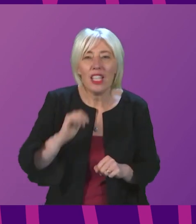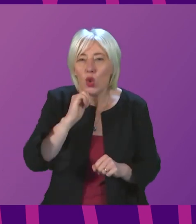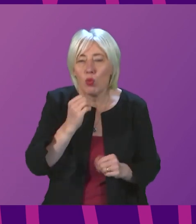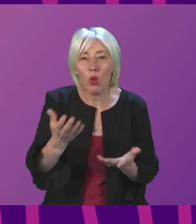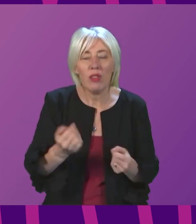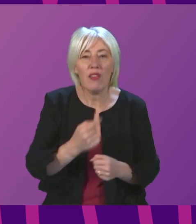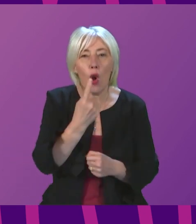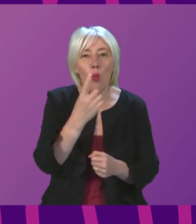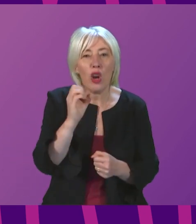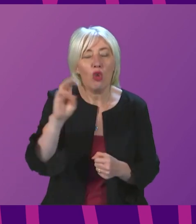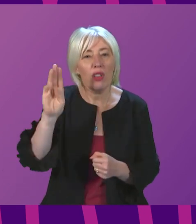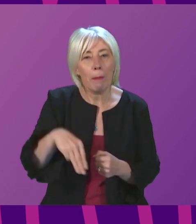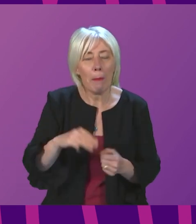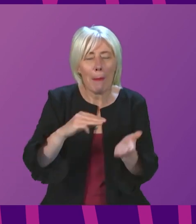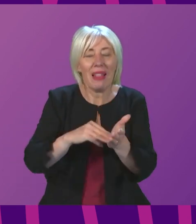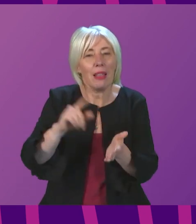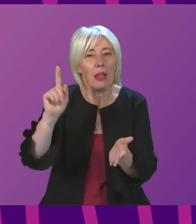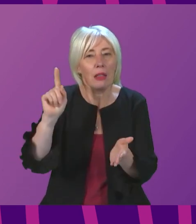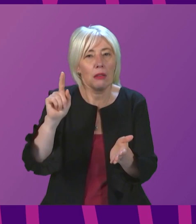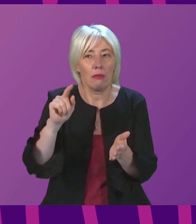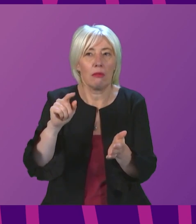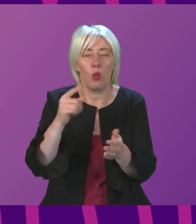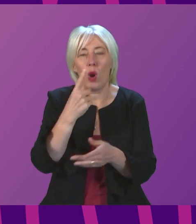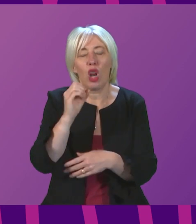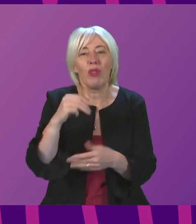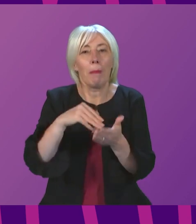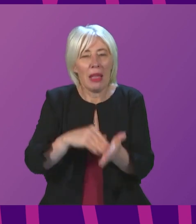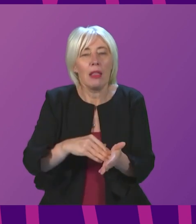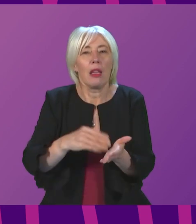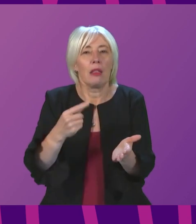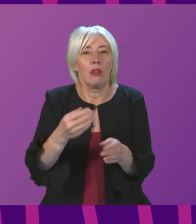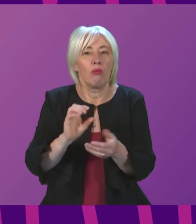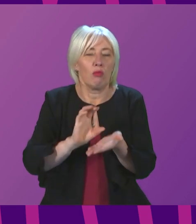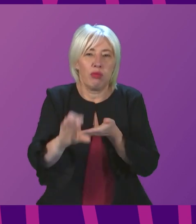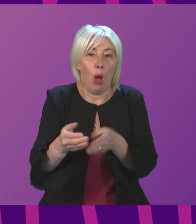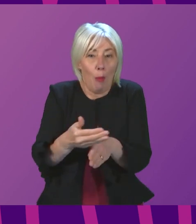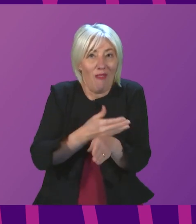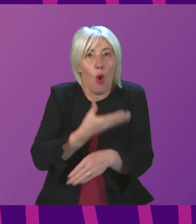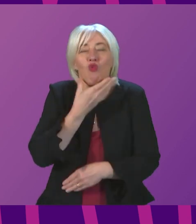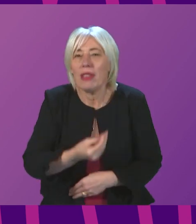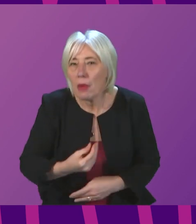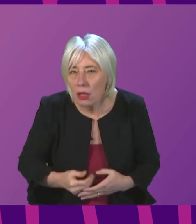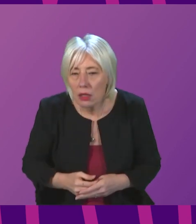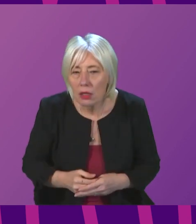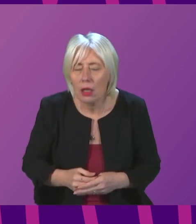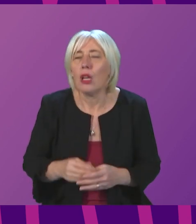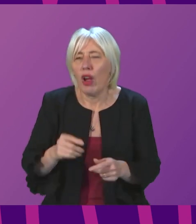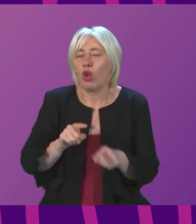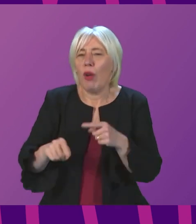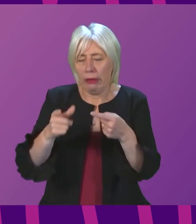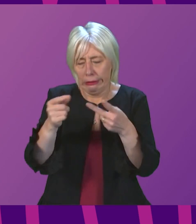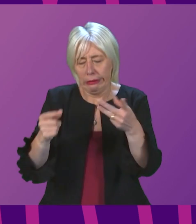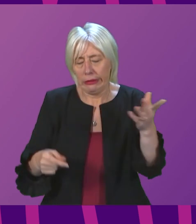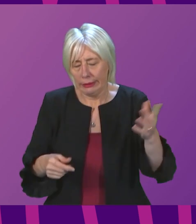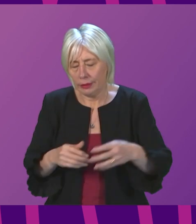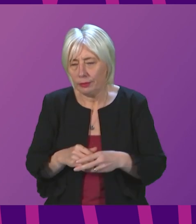£100 million of support before Christmas? First Minister, let me just deal directly with all the points. The